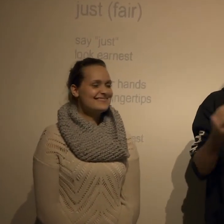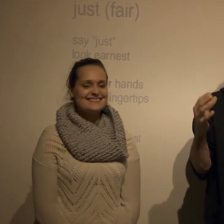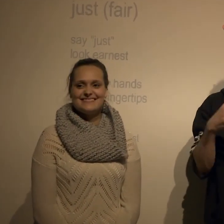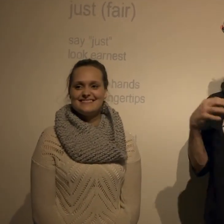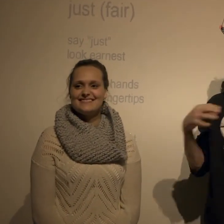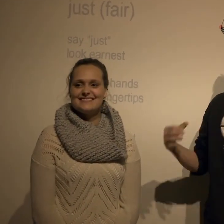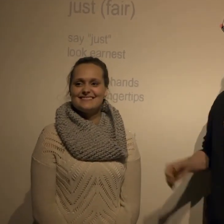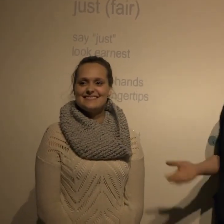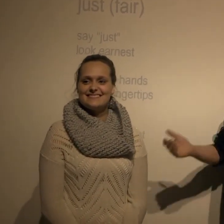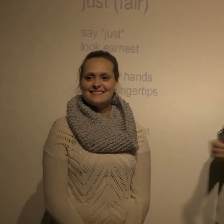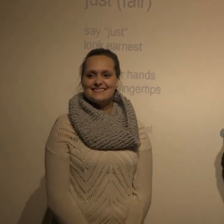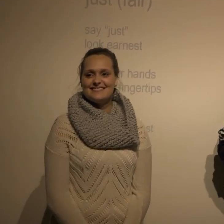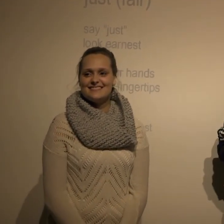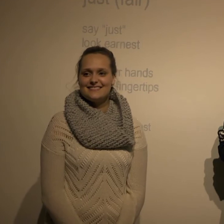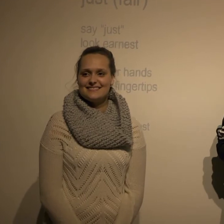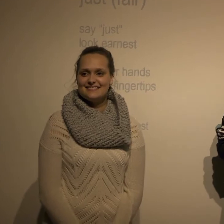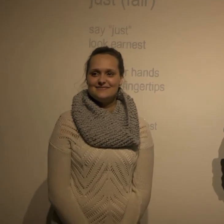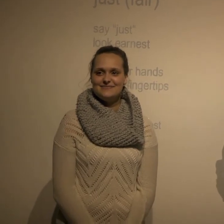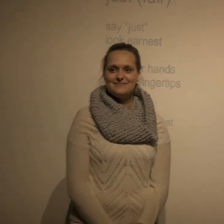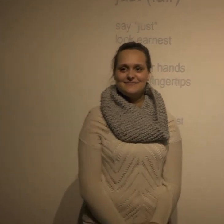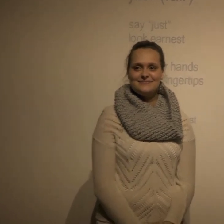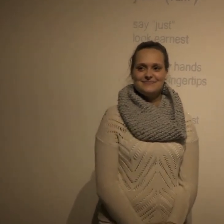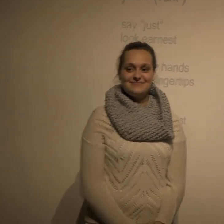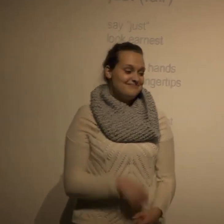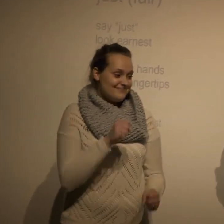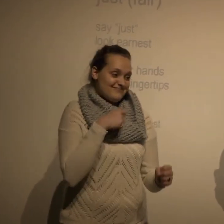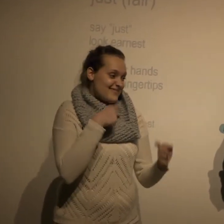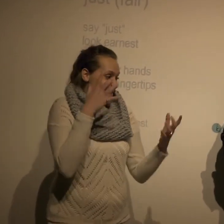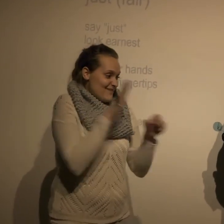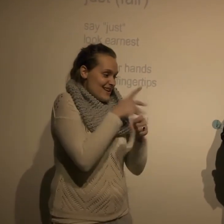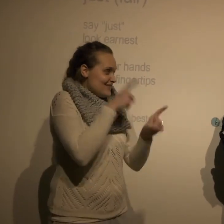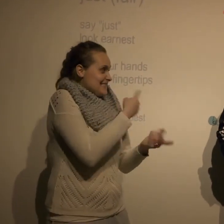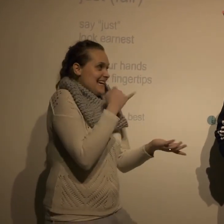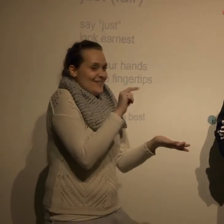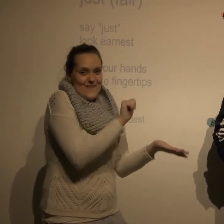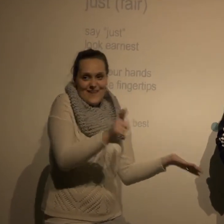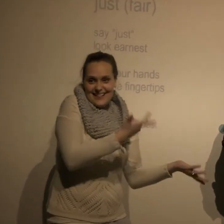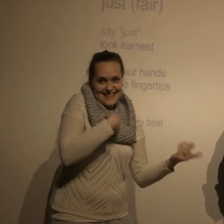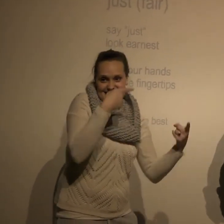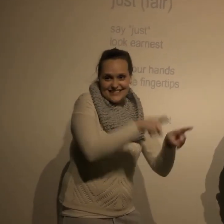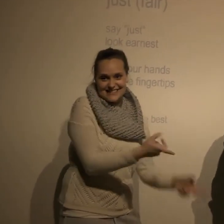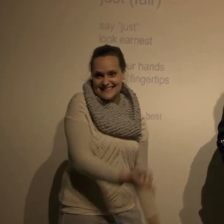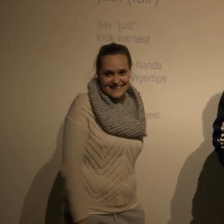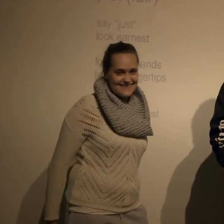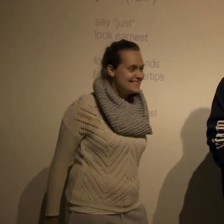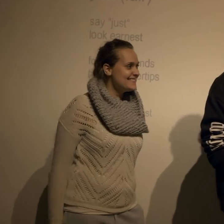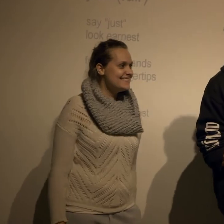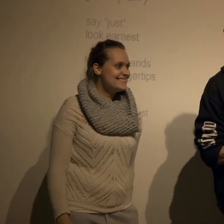but it helped that relationship I don't know want to say something Karina no I agree fully with what you said